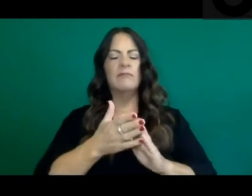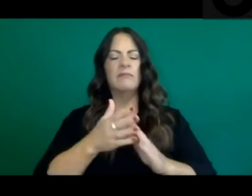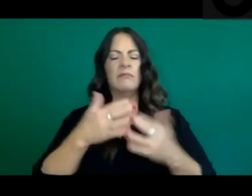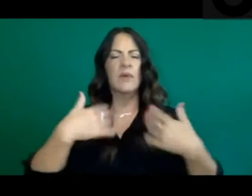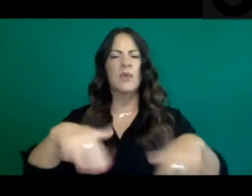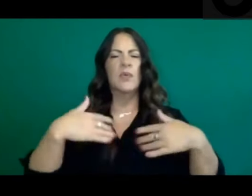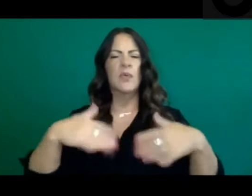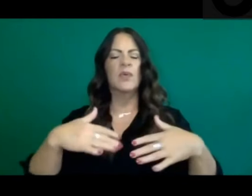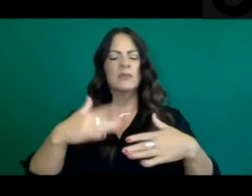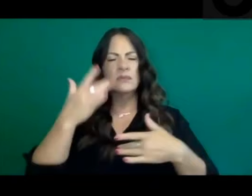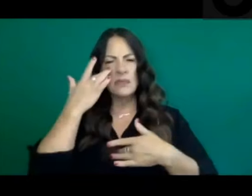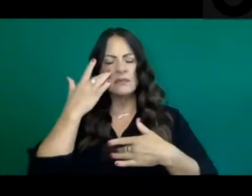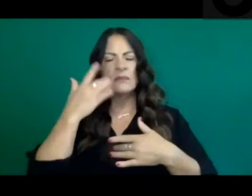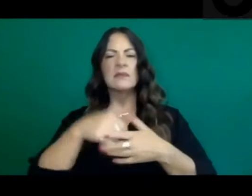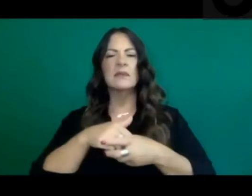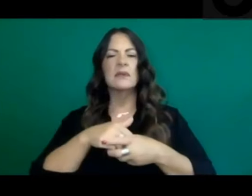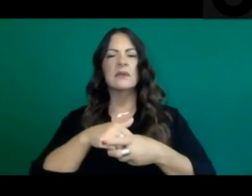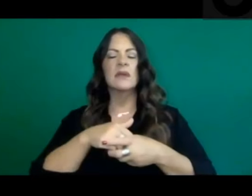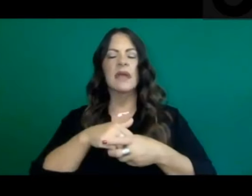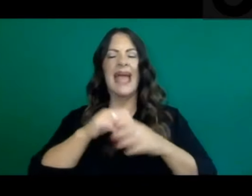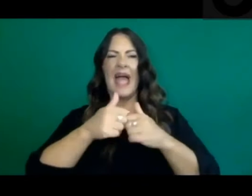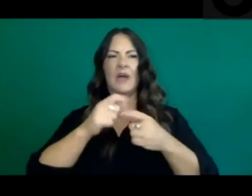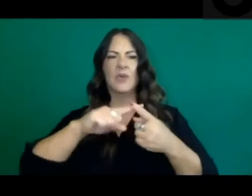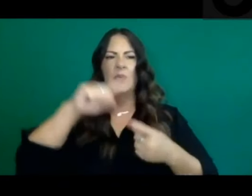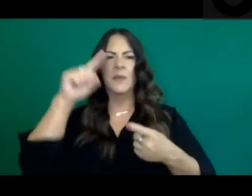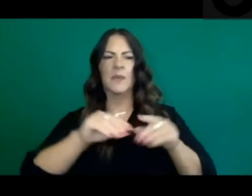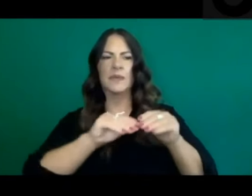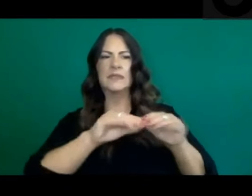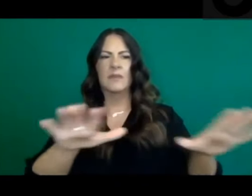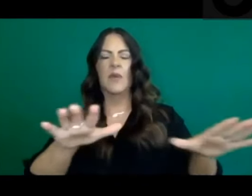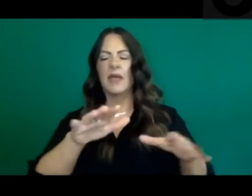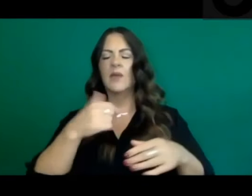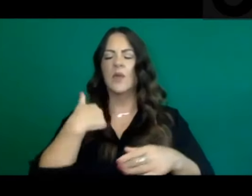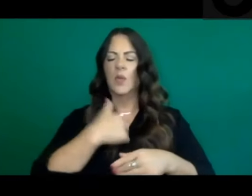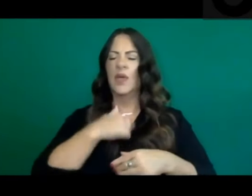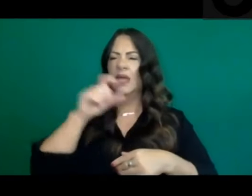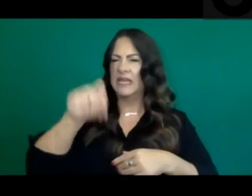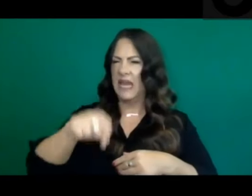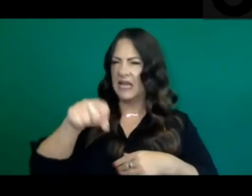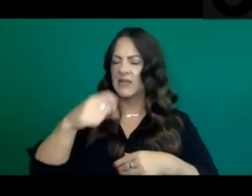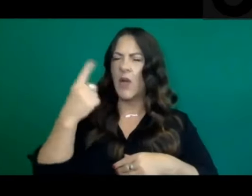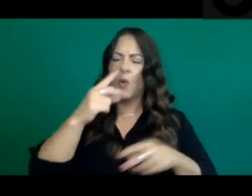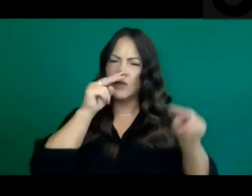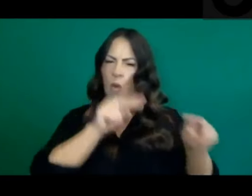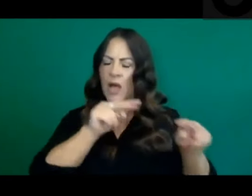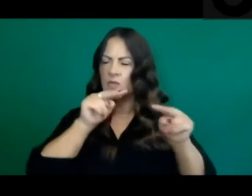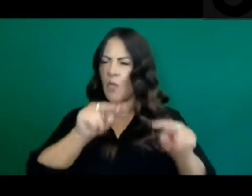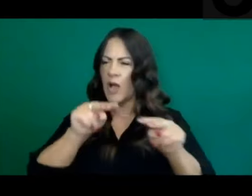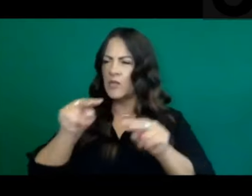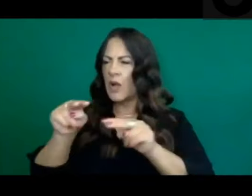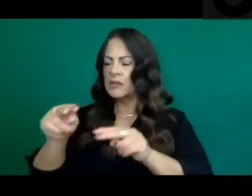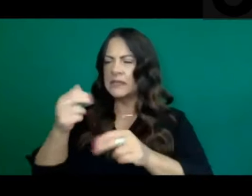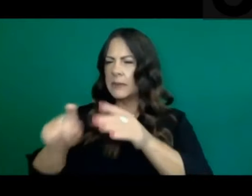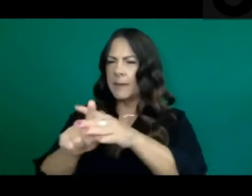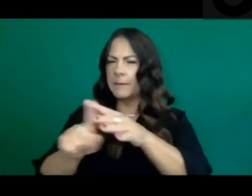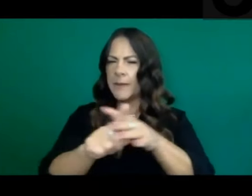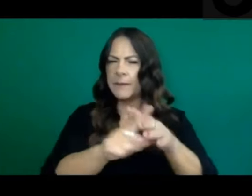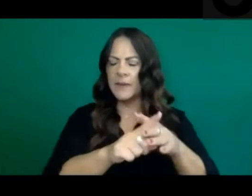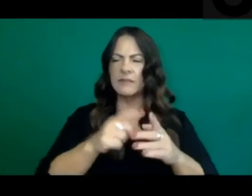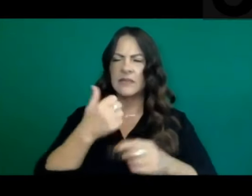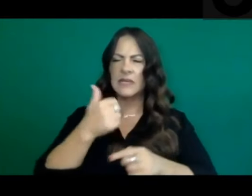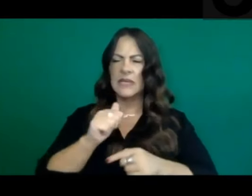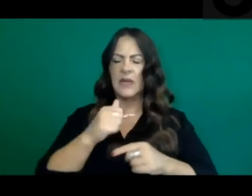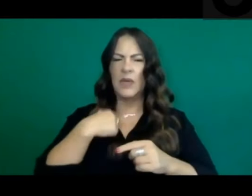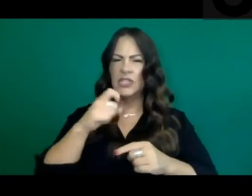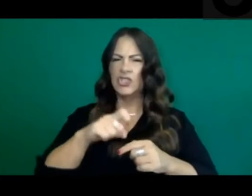mitigating the risk of spread. So we are absolutely doing that. And as concerns come